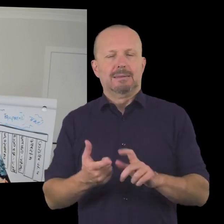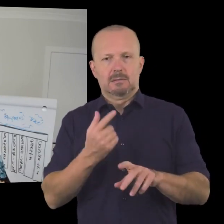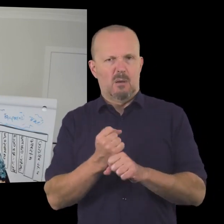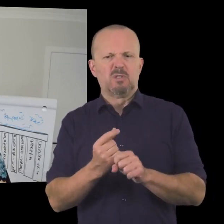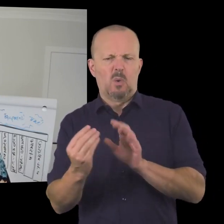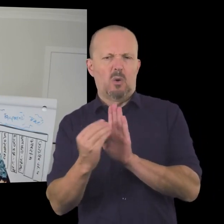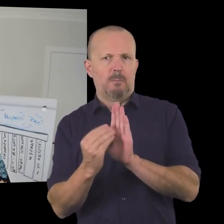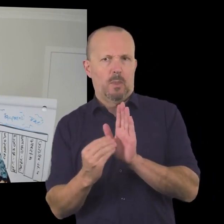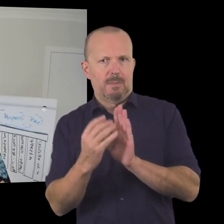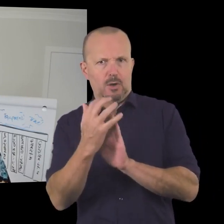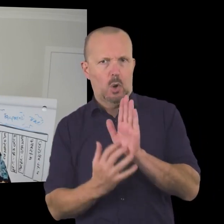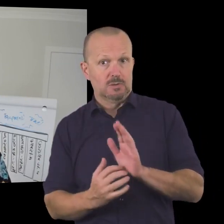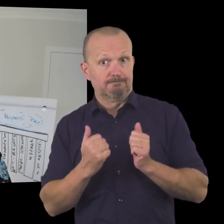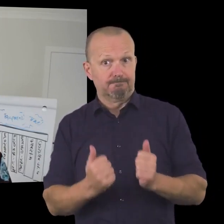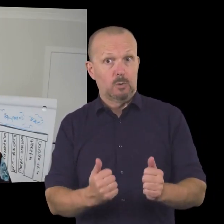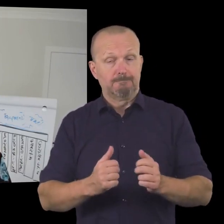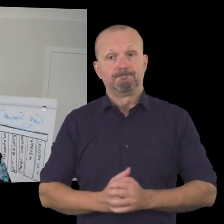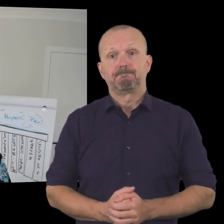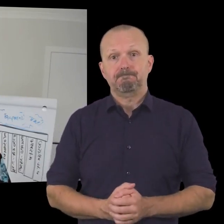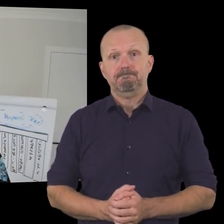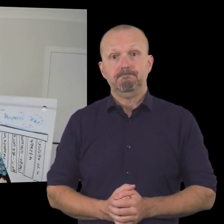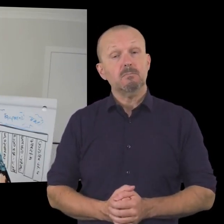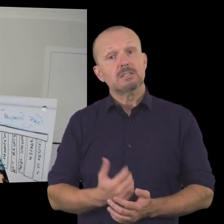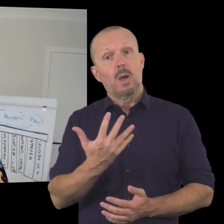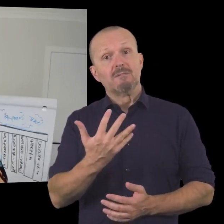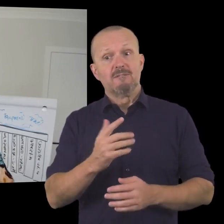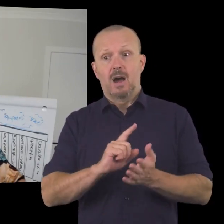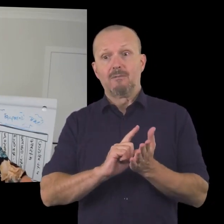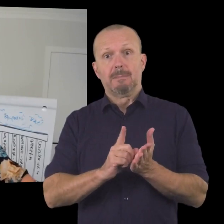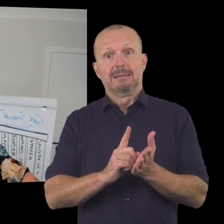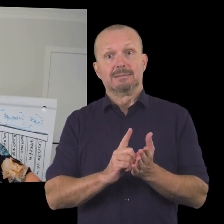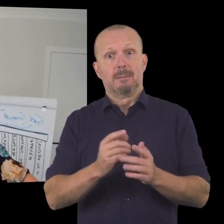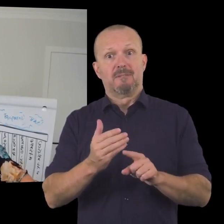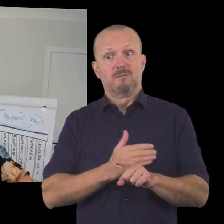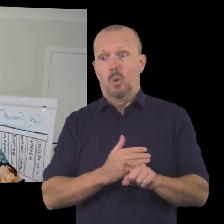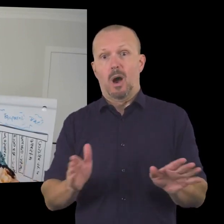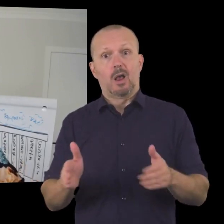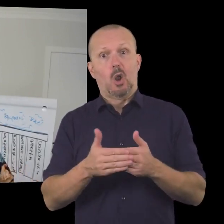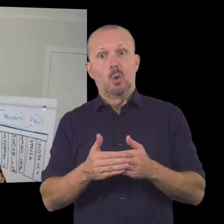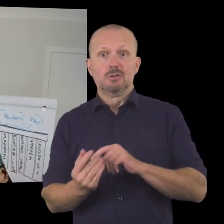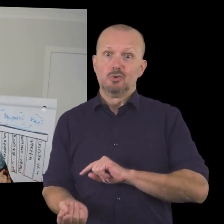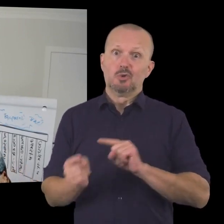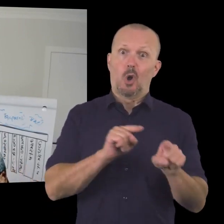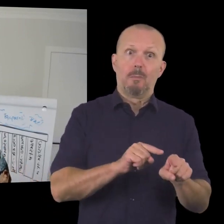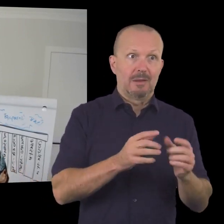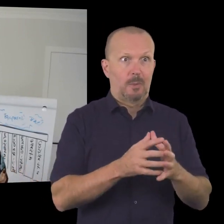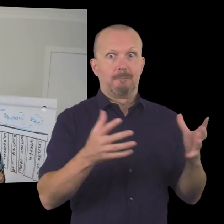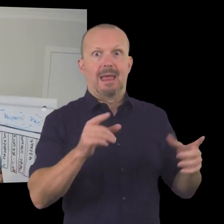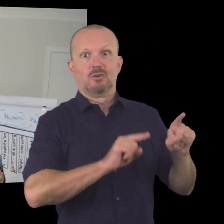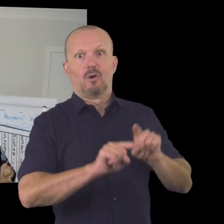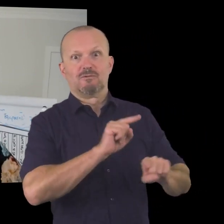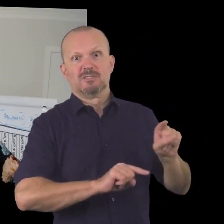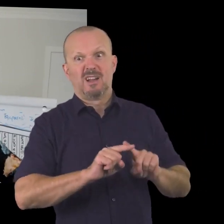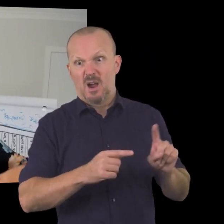i'll pop heaps of examples uh in the notes awesome so we've got five more minutes before you uh snap back to uh the main session